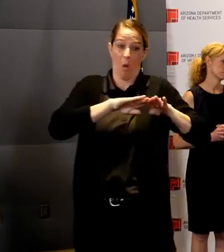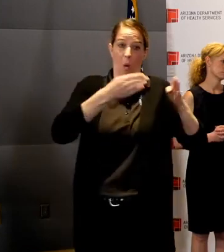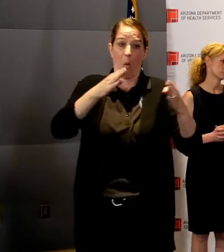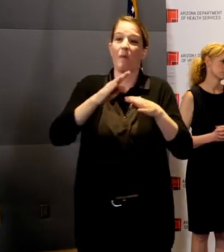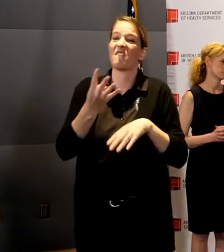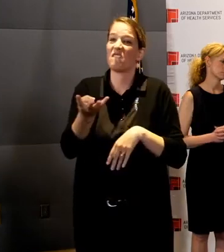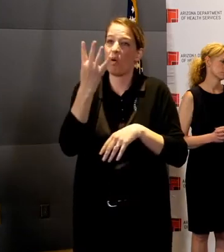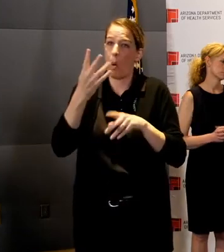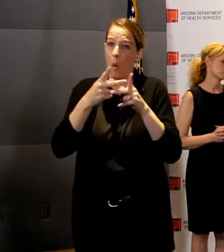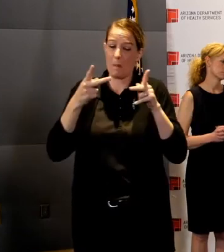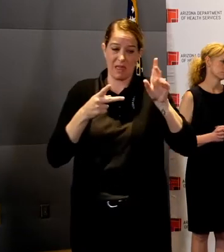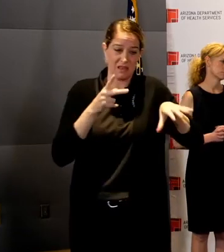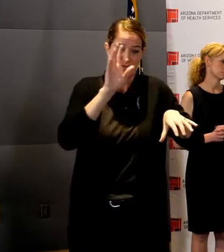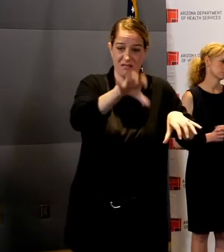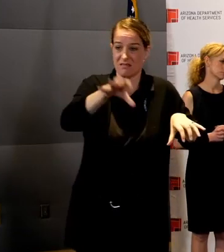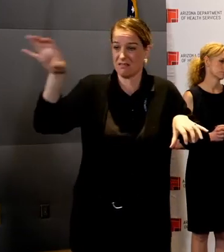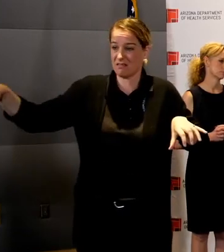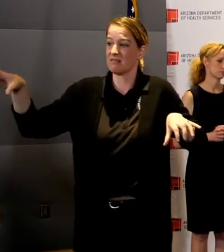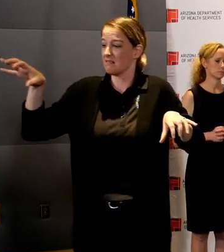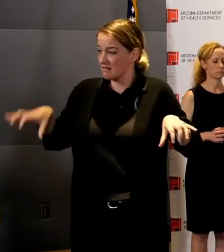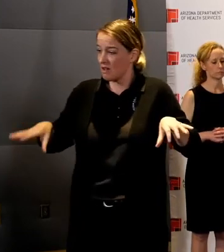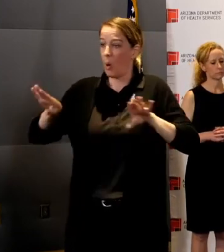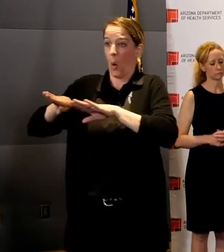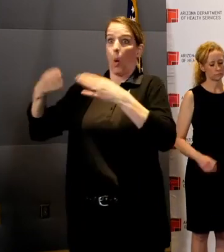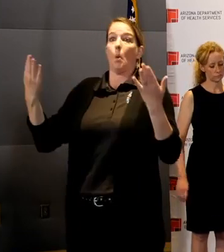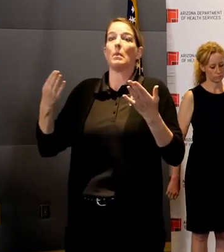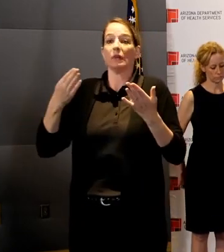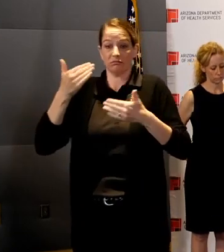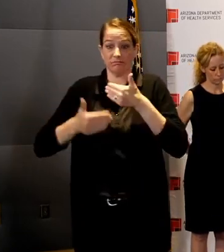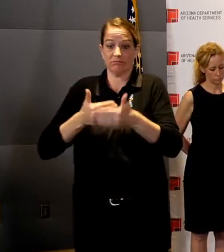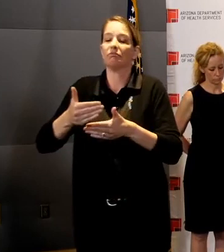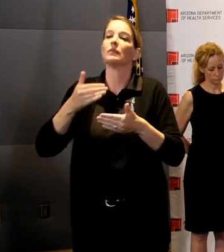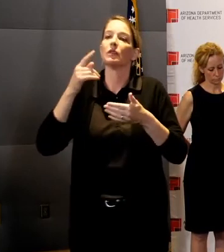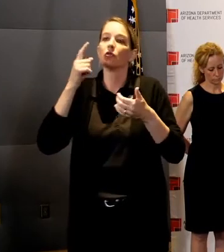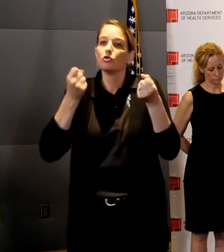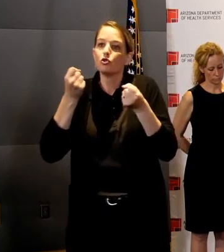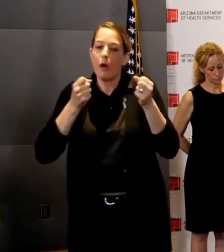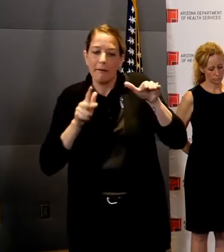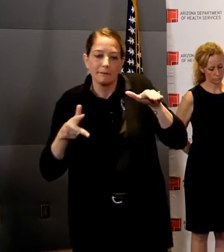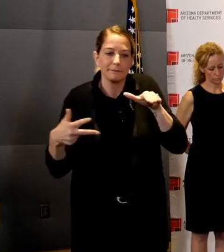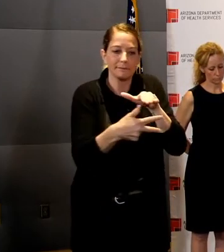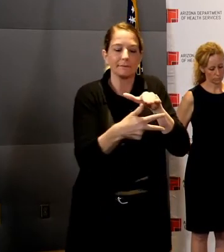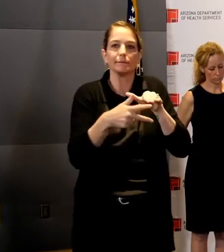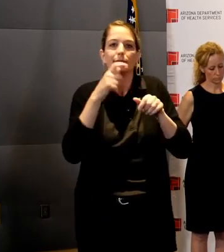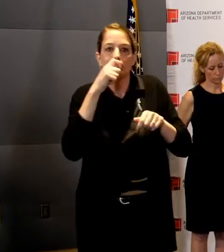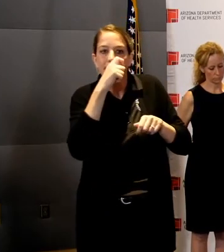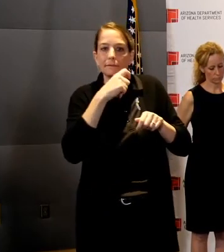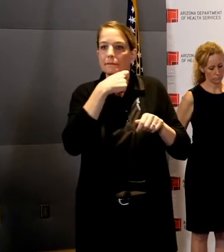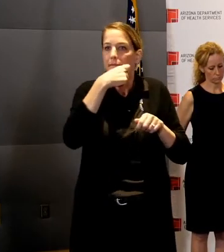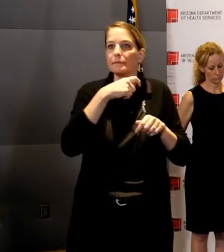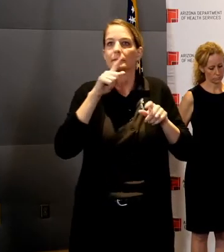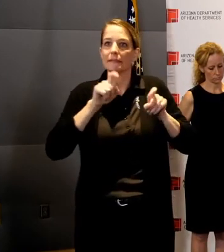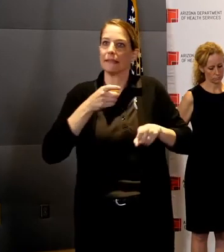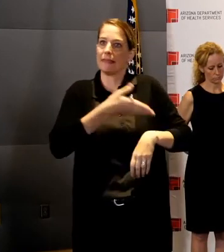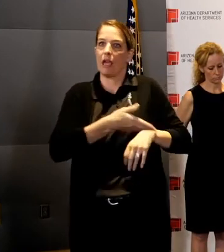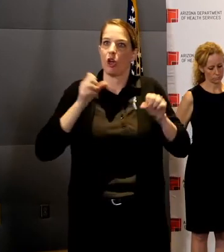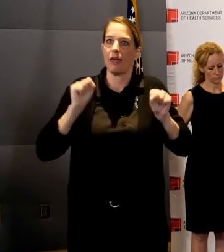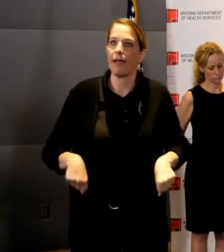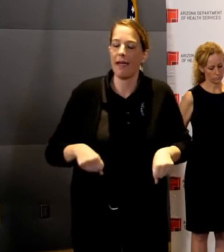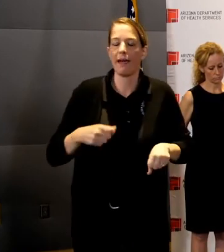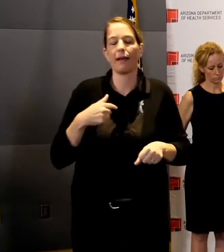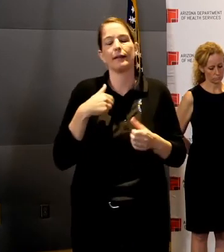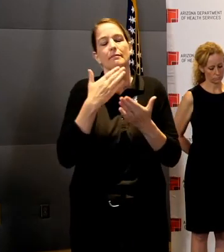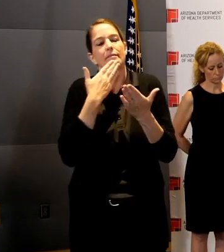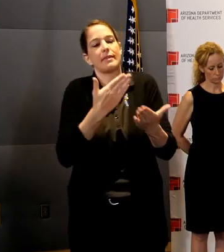grateful to Banner for doing that. And beyond that, I want to say that the people that